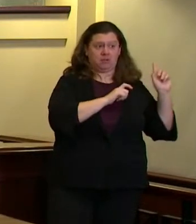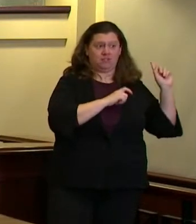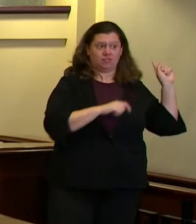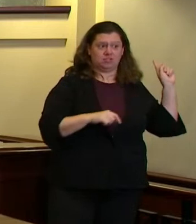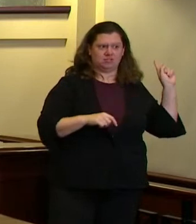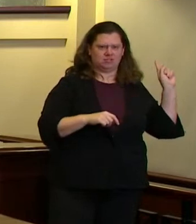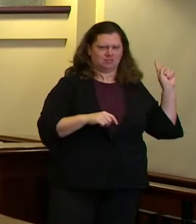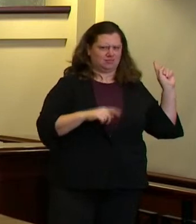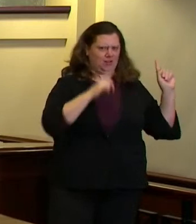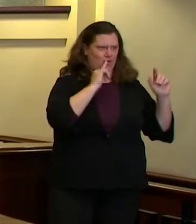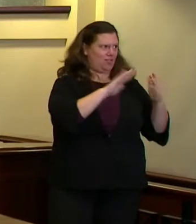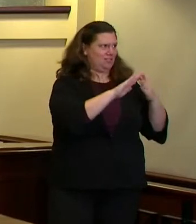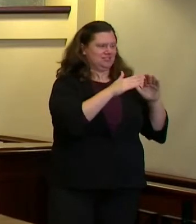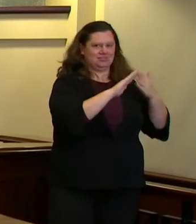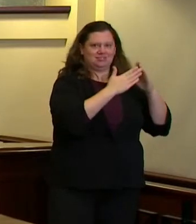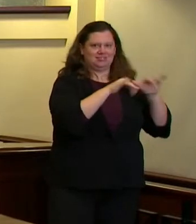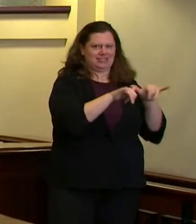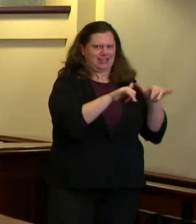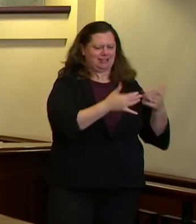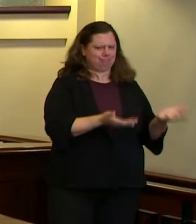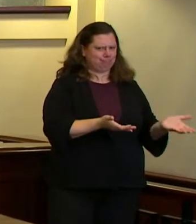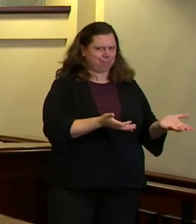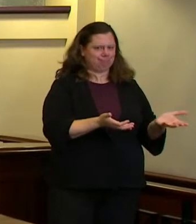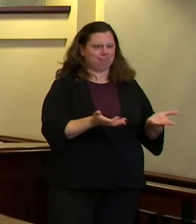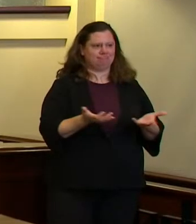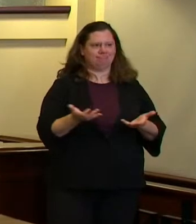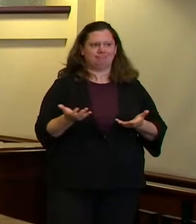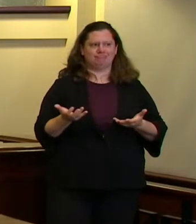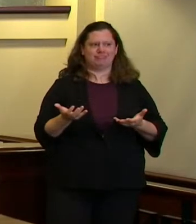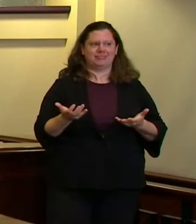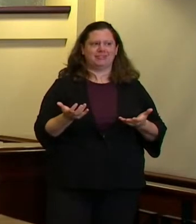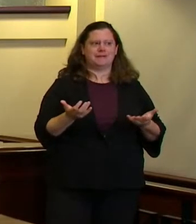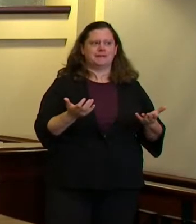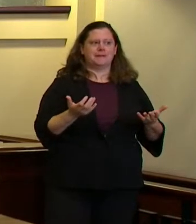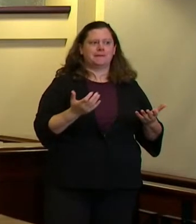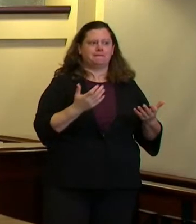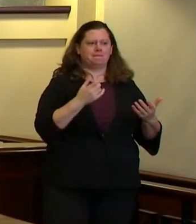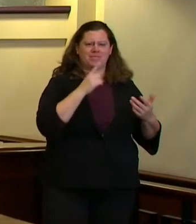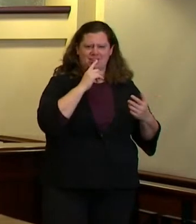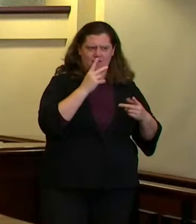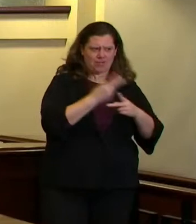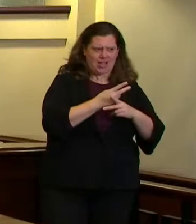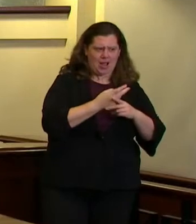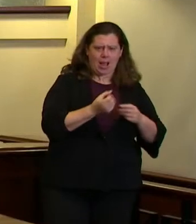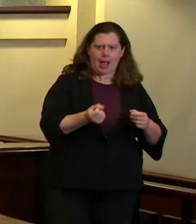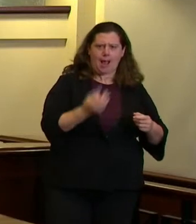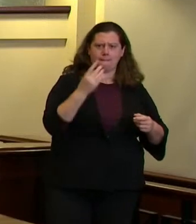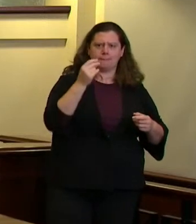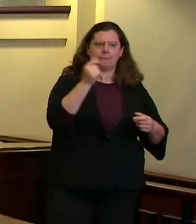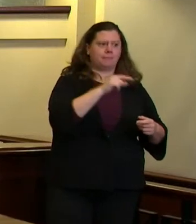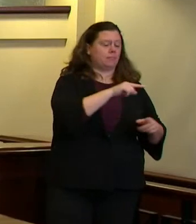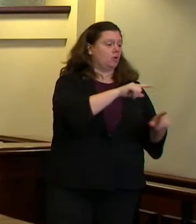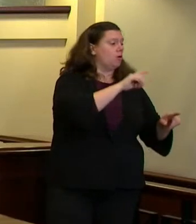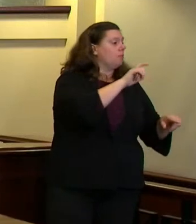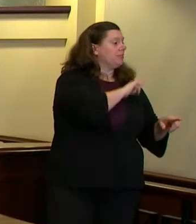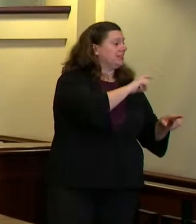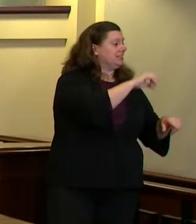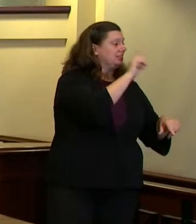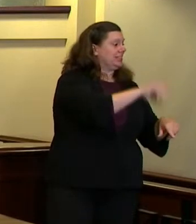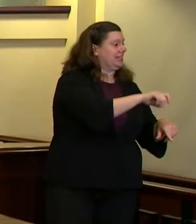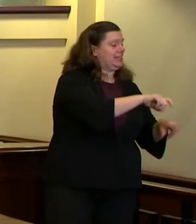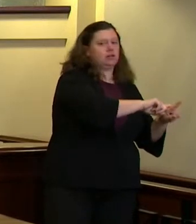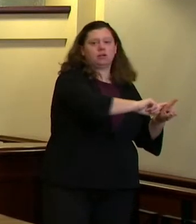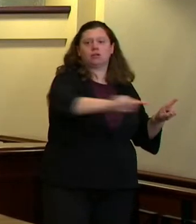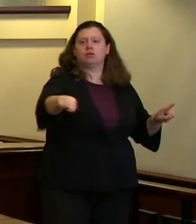widely tracked is response time and there's been a lot of criticism directed at the portland police bureau